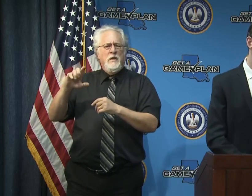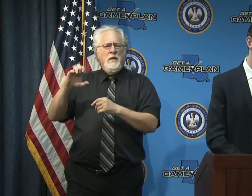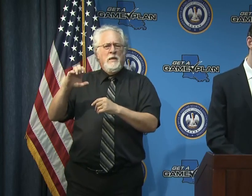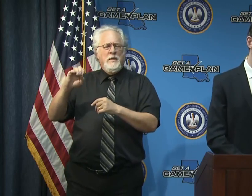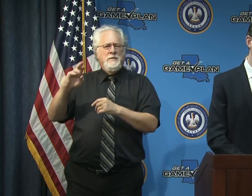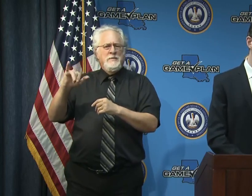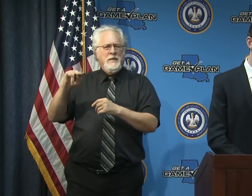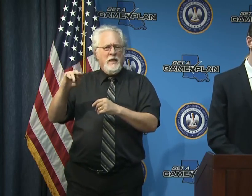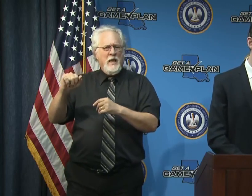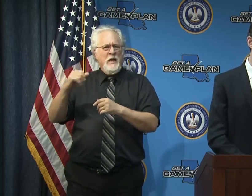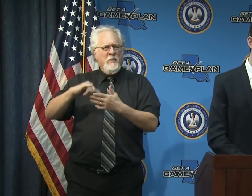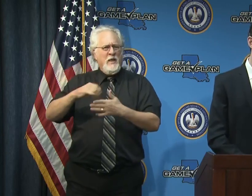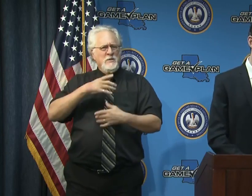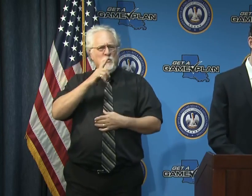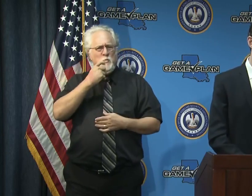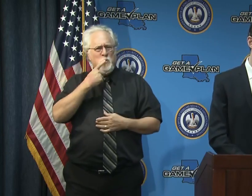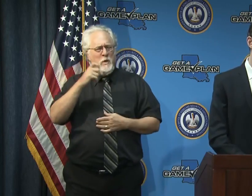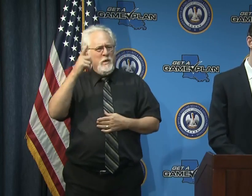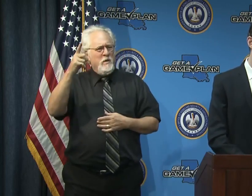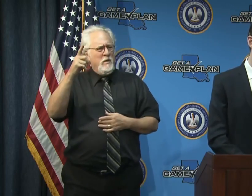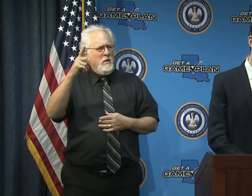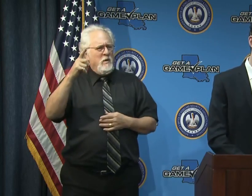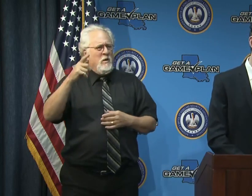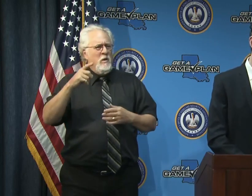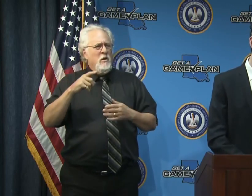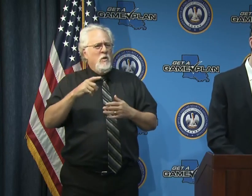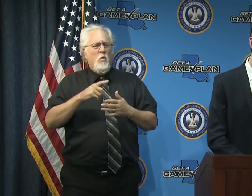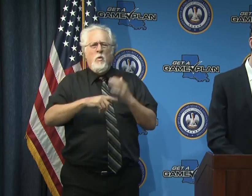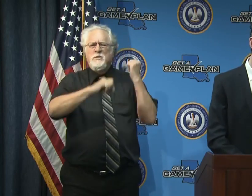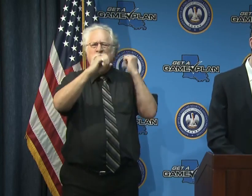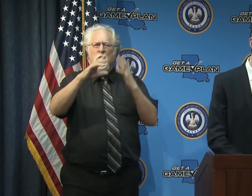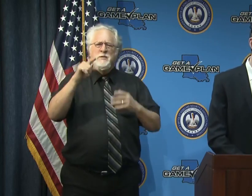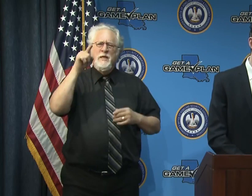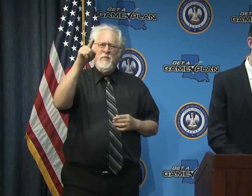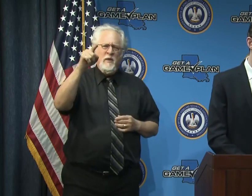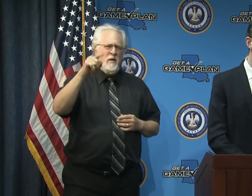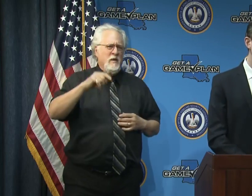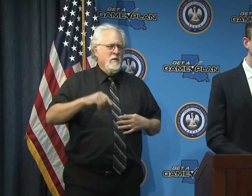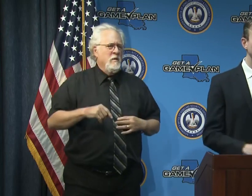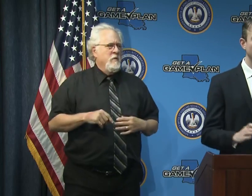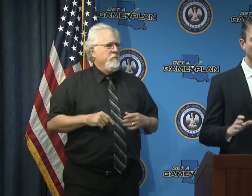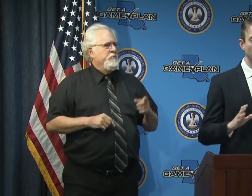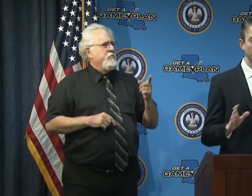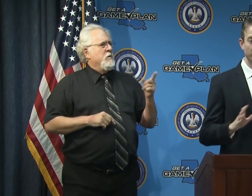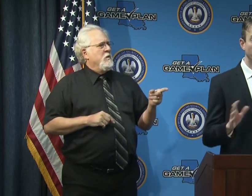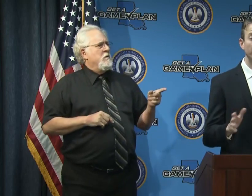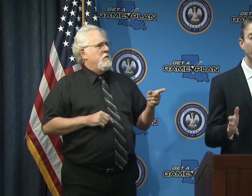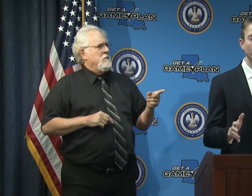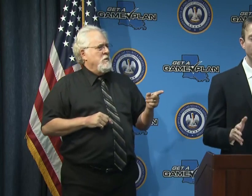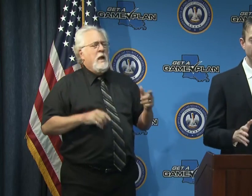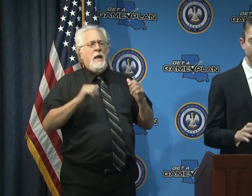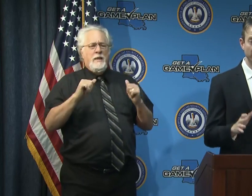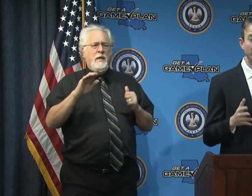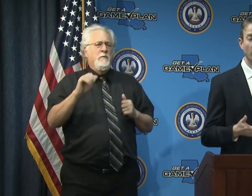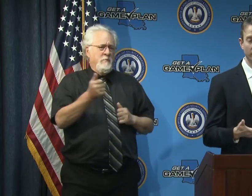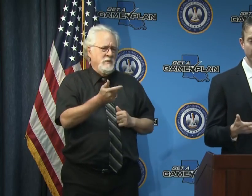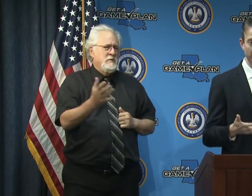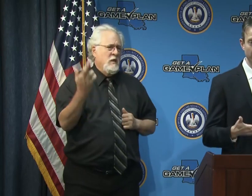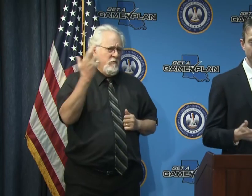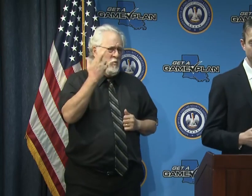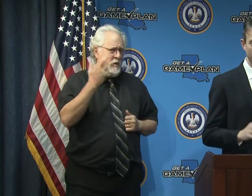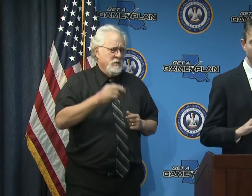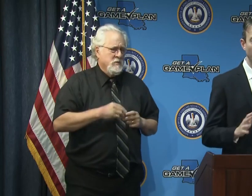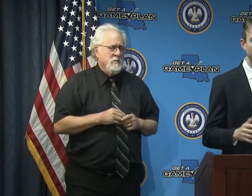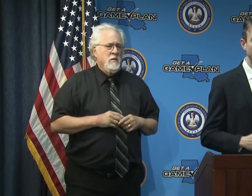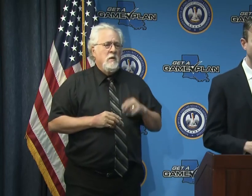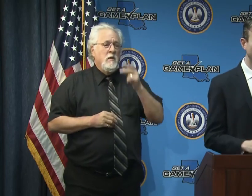from there so i just wanted to know what what do you think would be causing that so so there's there can be a number of reasons and we don't the